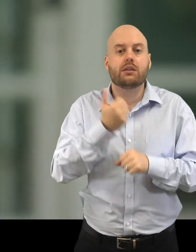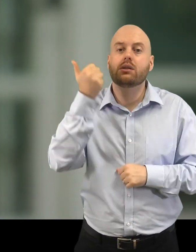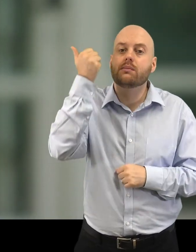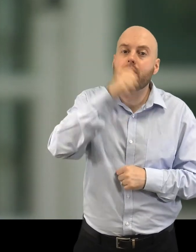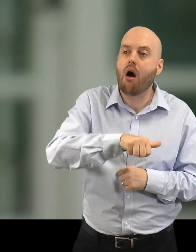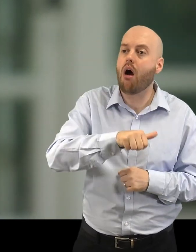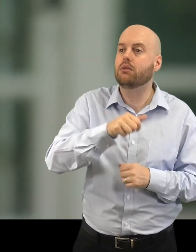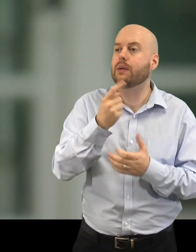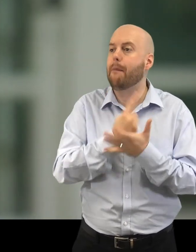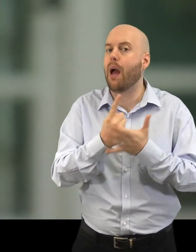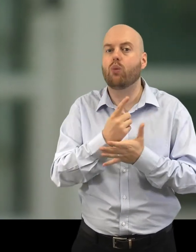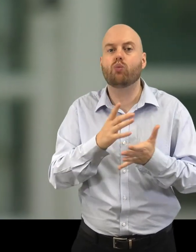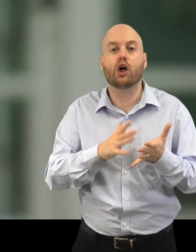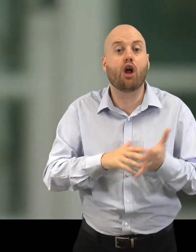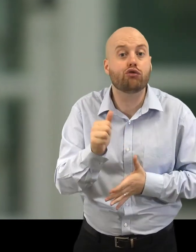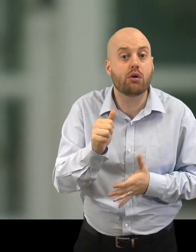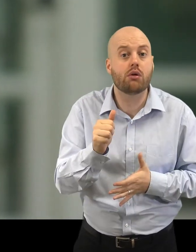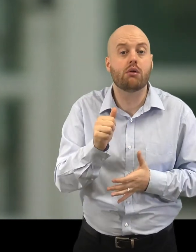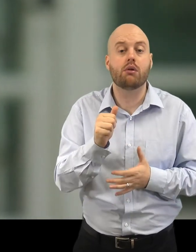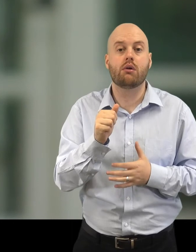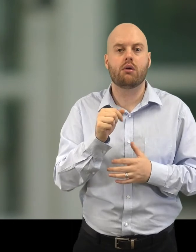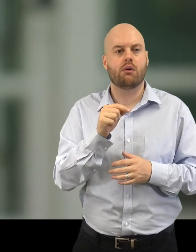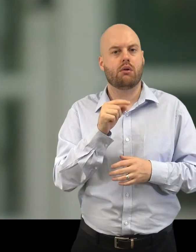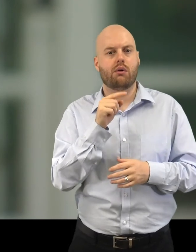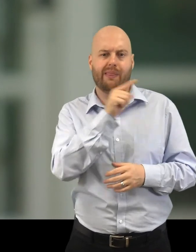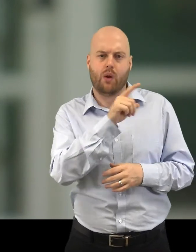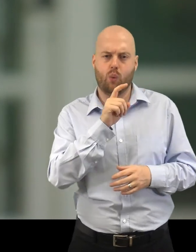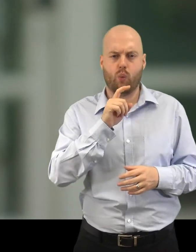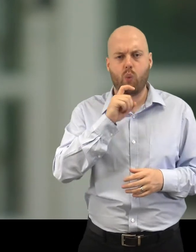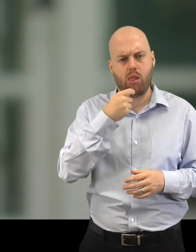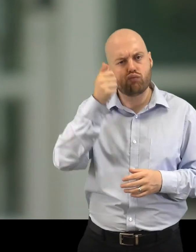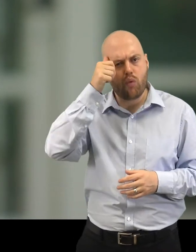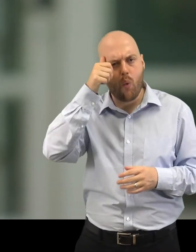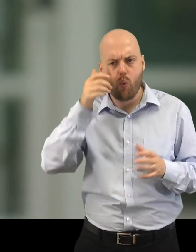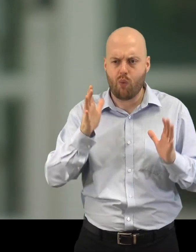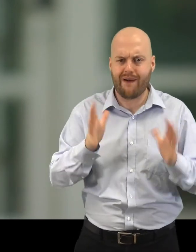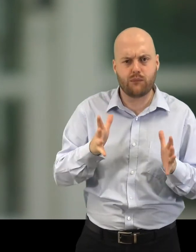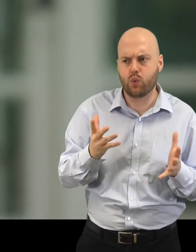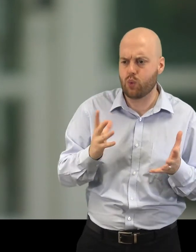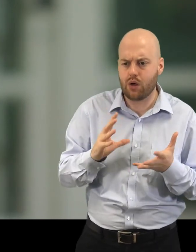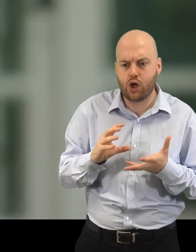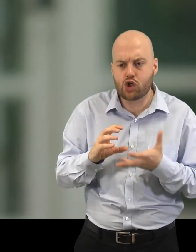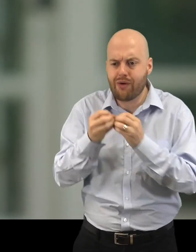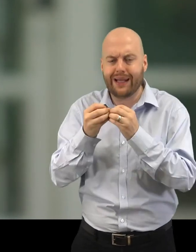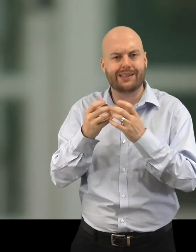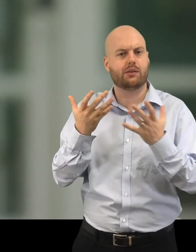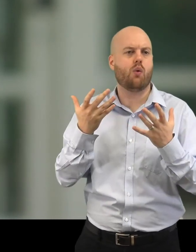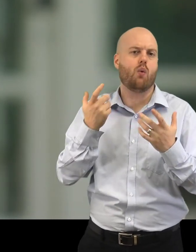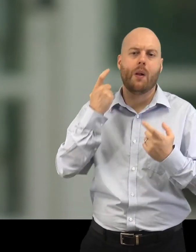government is smart about culture, it will be creating, it will